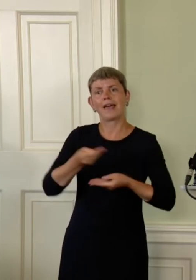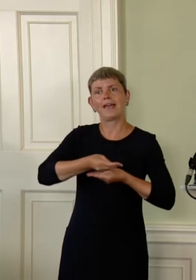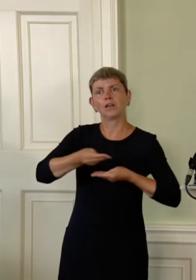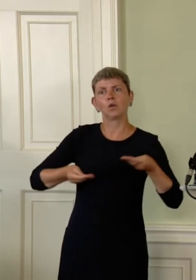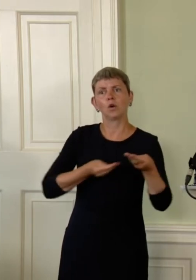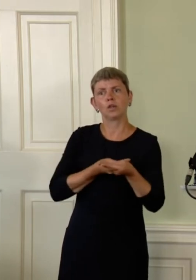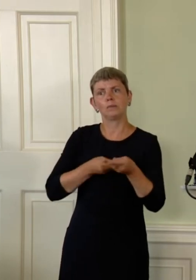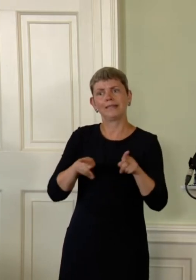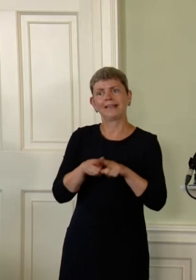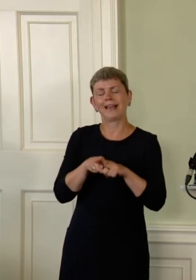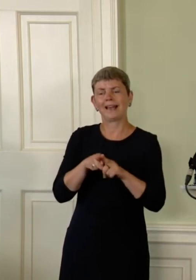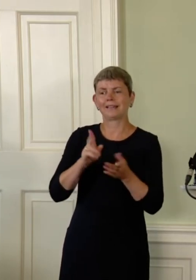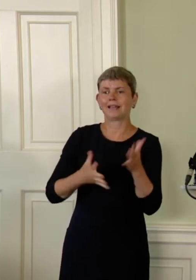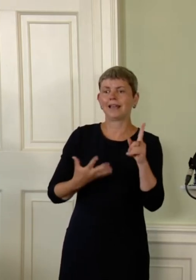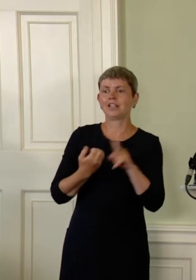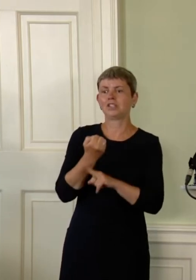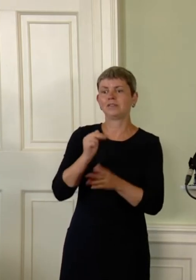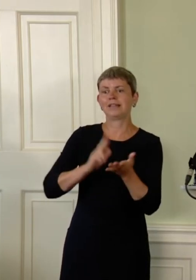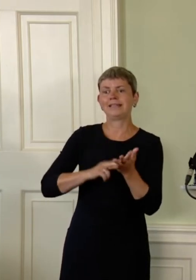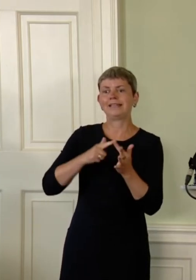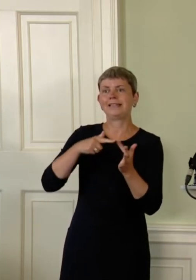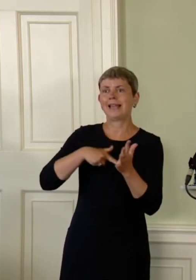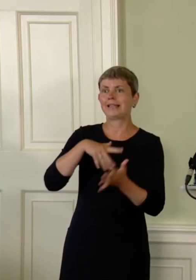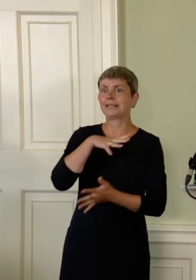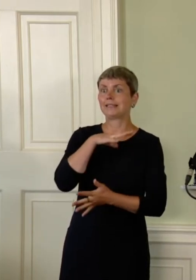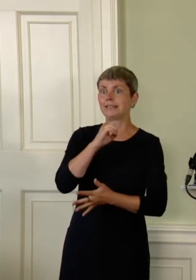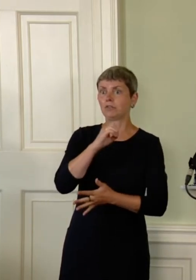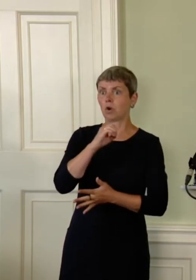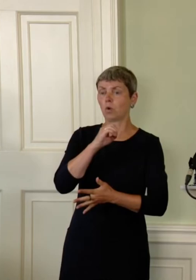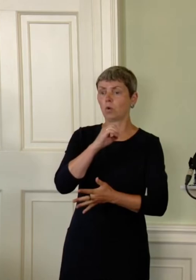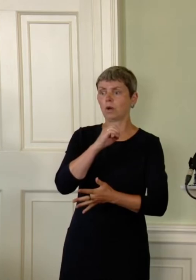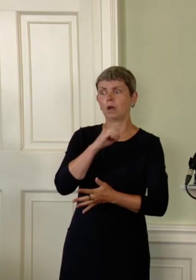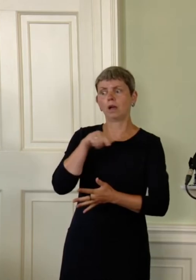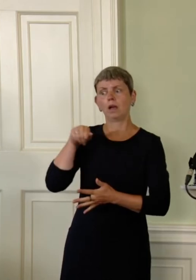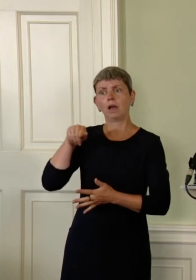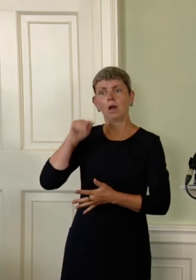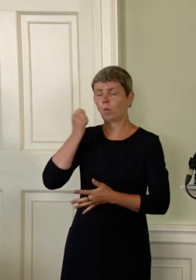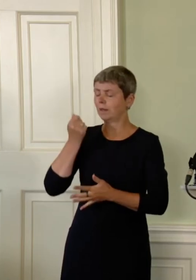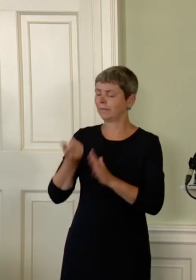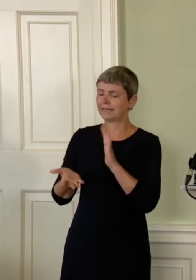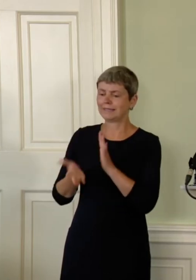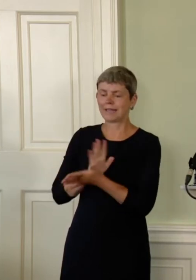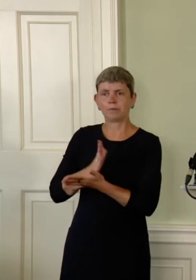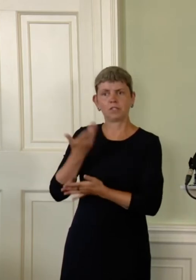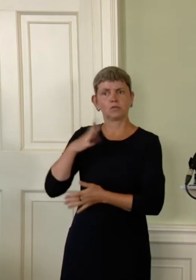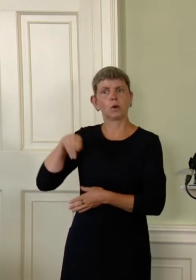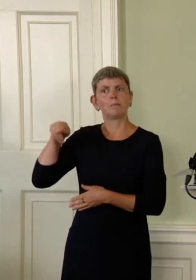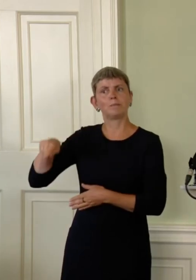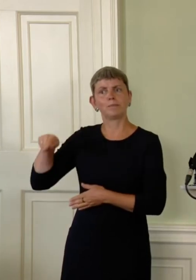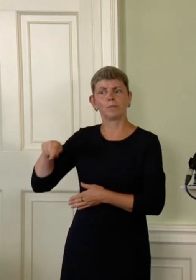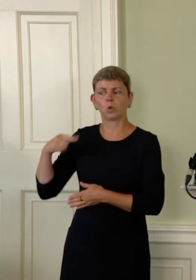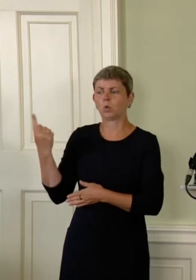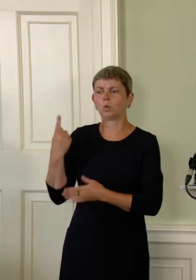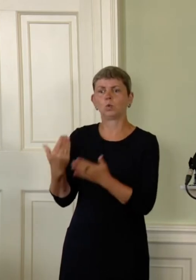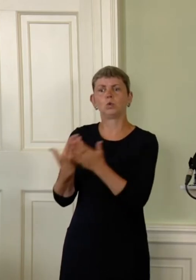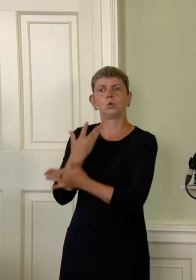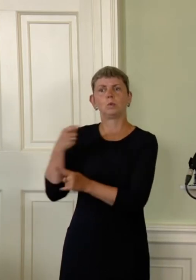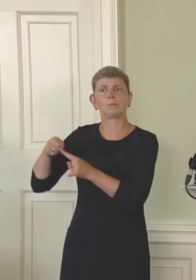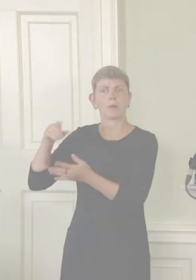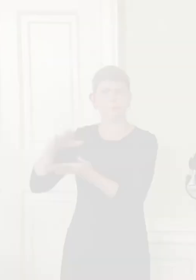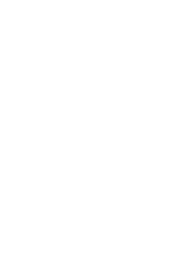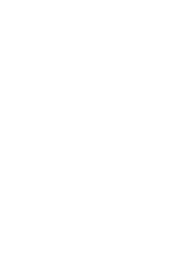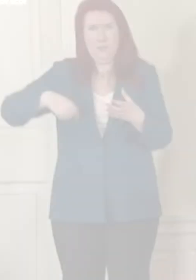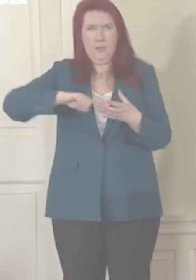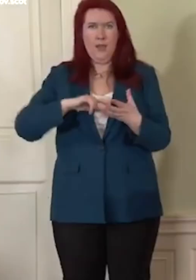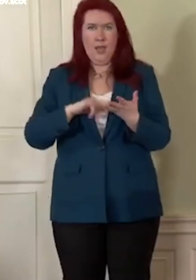transition to net zero will be hindered, not helped by whoever becomes Prime Minister in the weeks